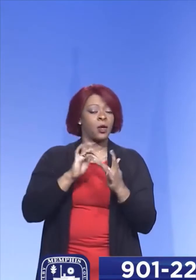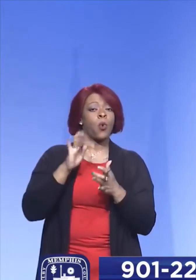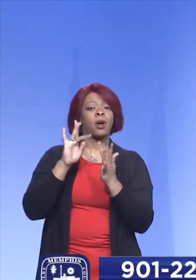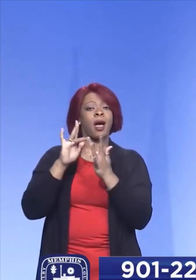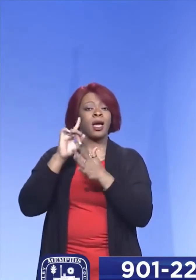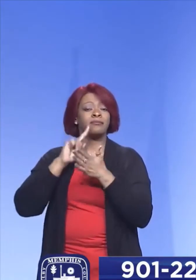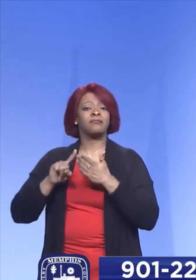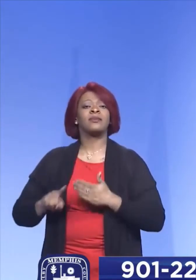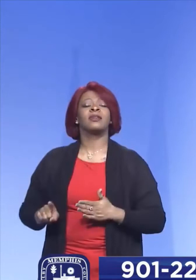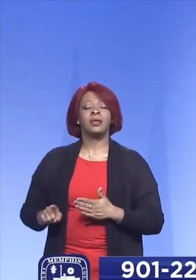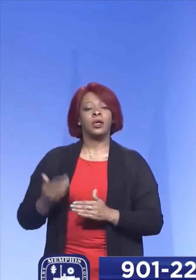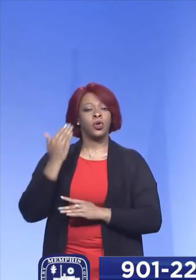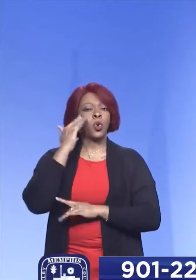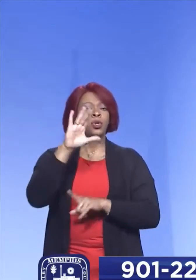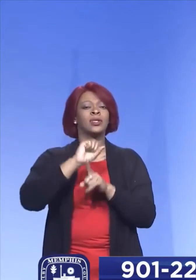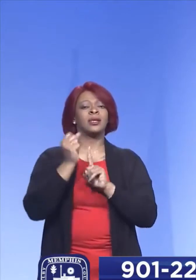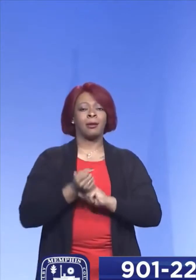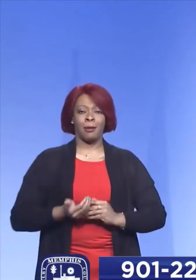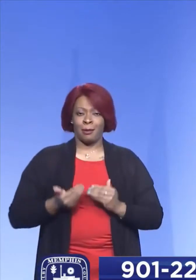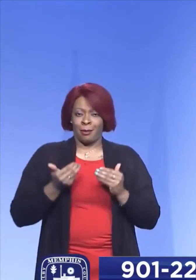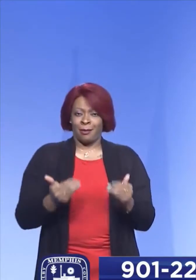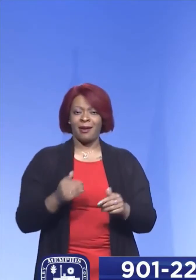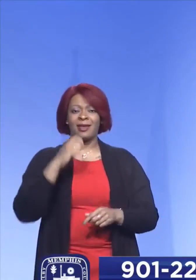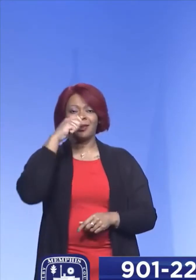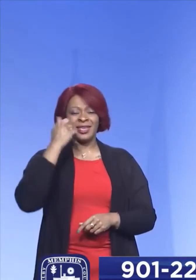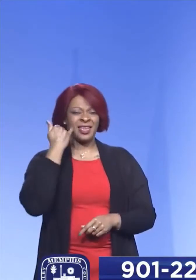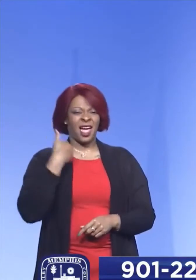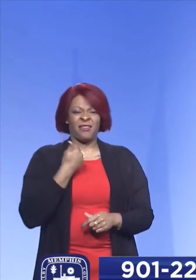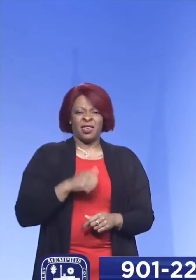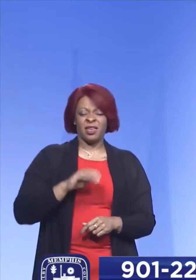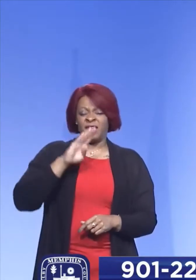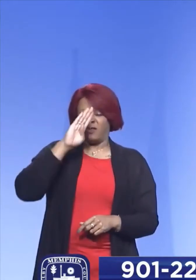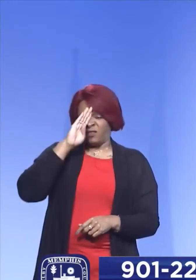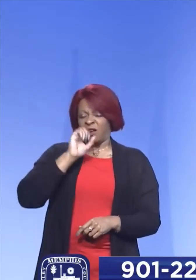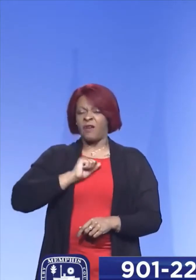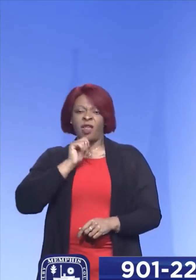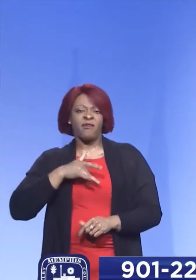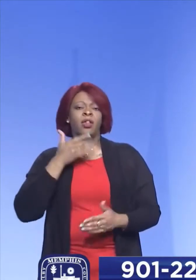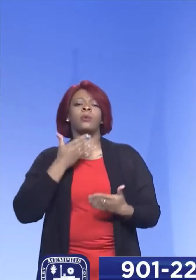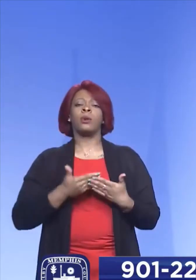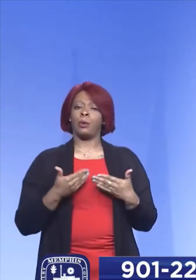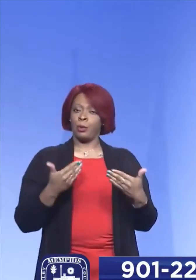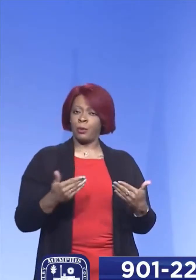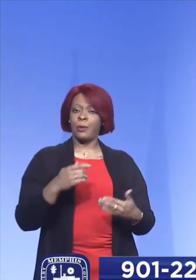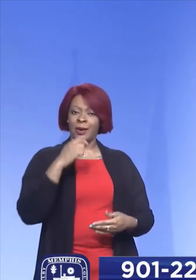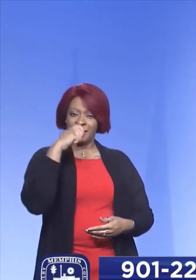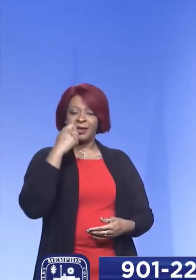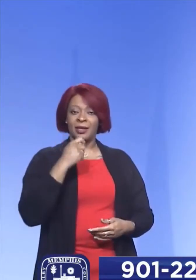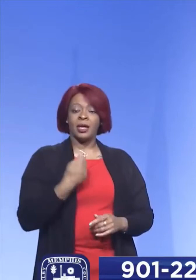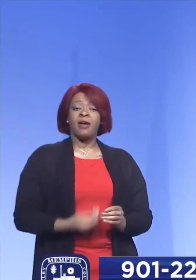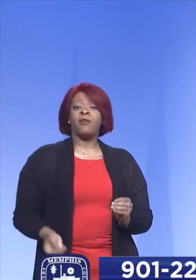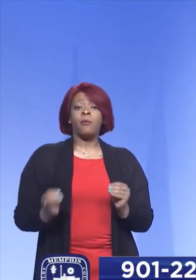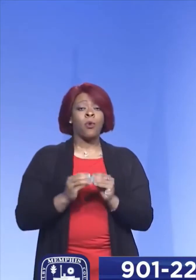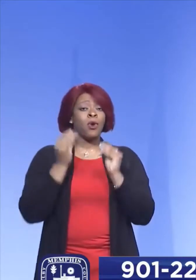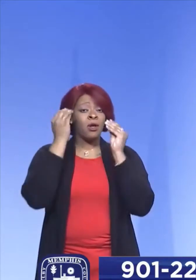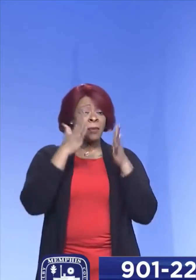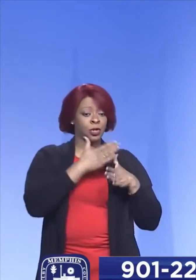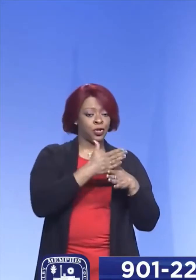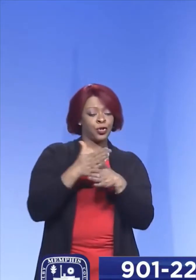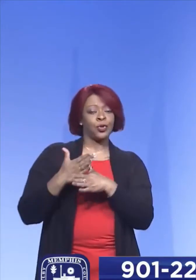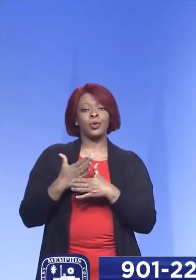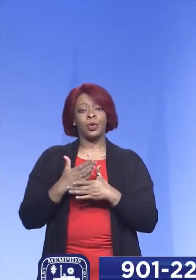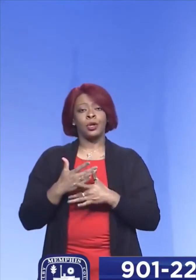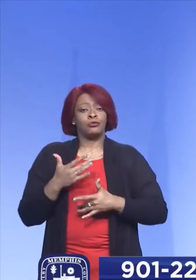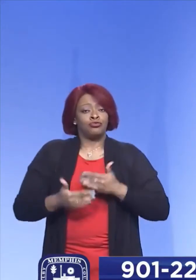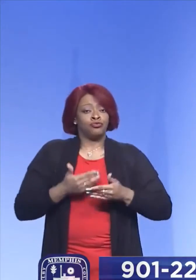know your status and get tested if you're having any symptoms. If we have any more information to share or as